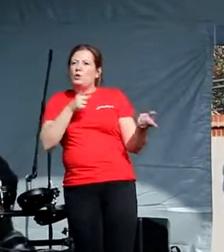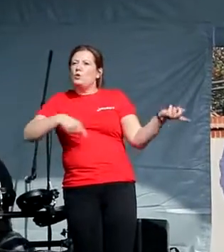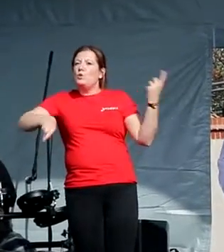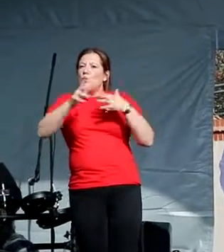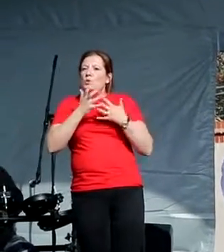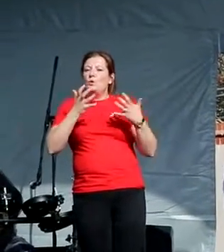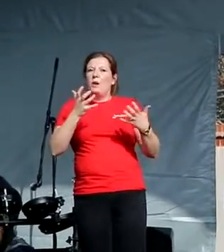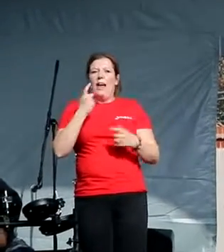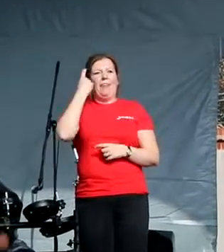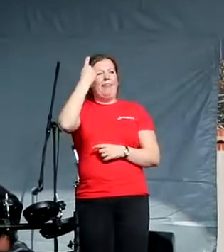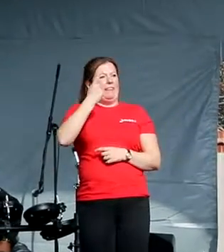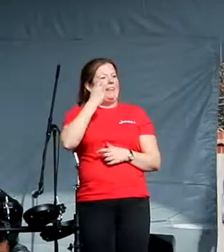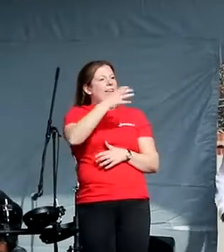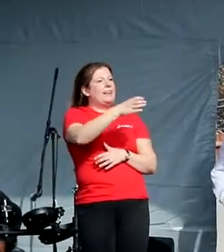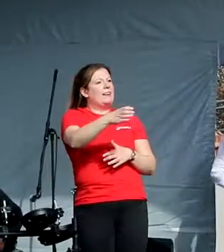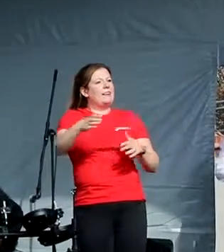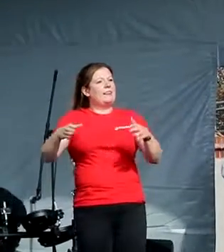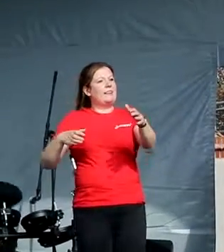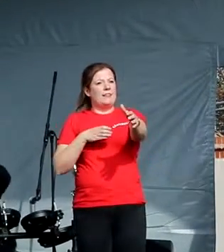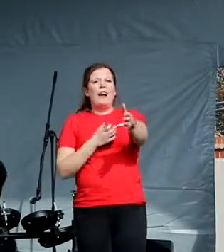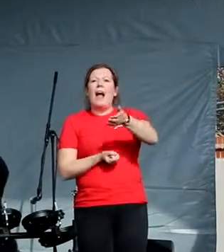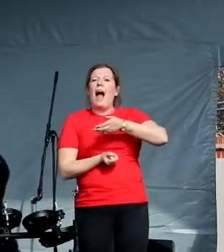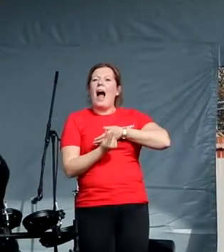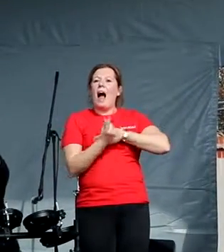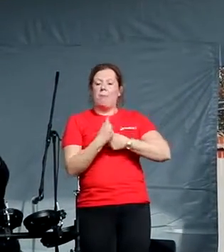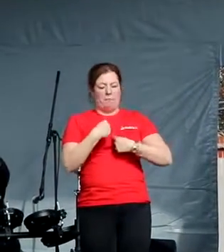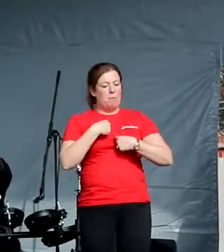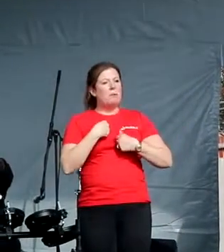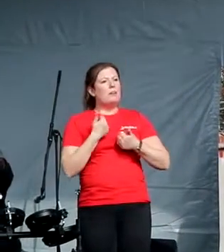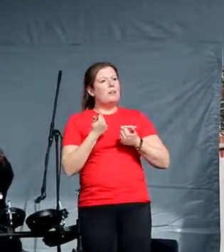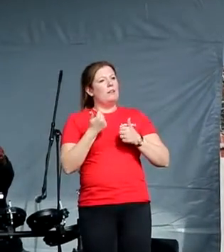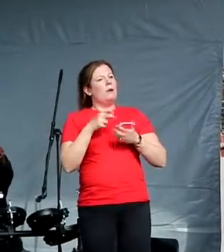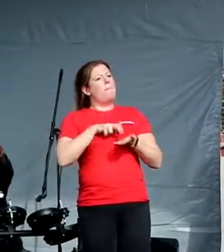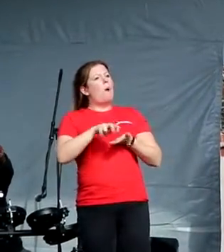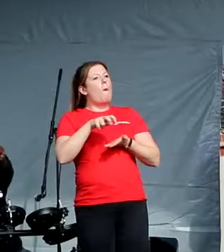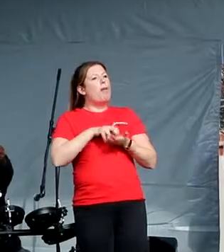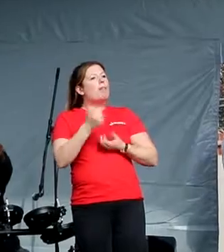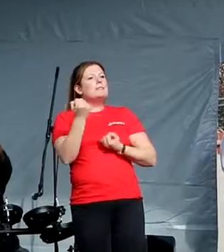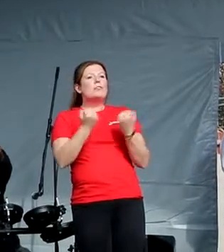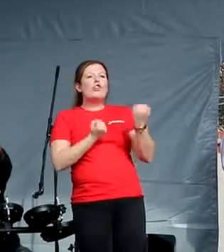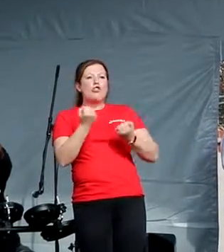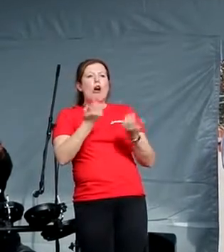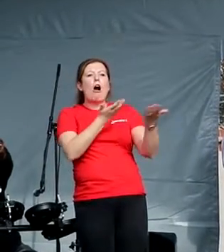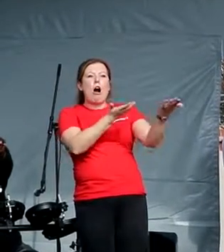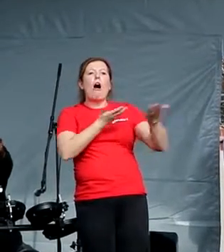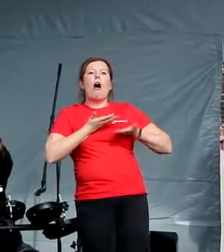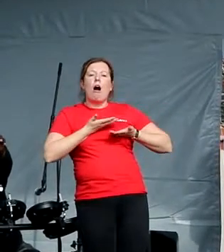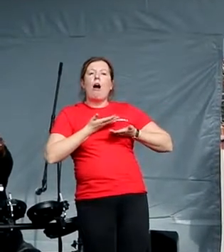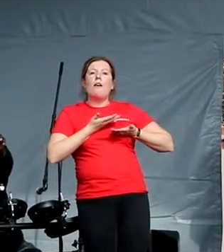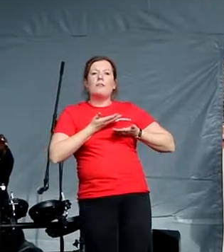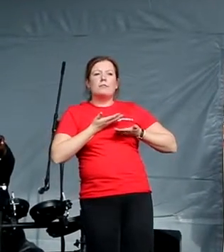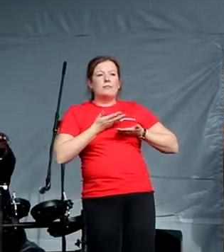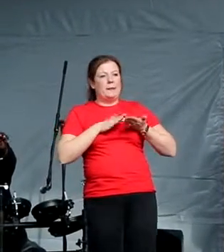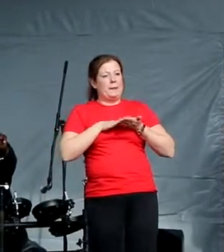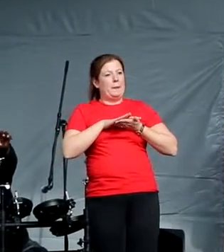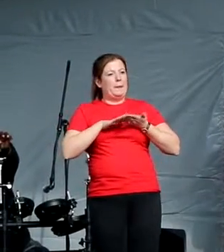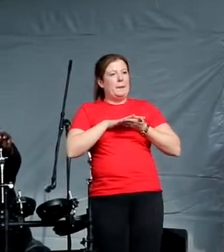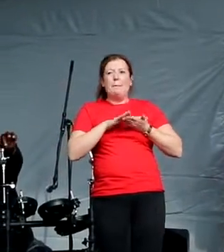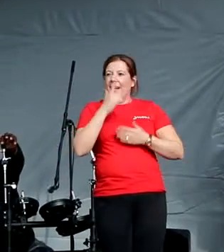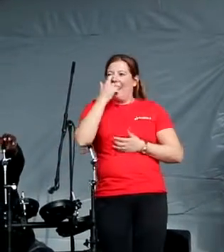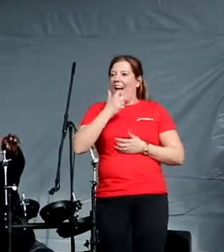what it's like to have a mobility car. It gives you